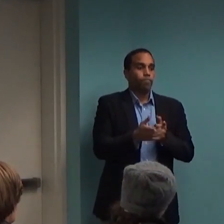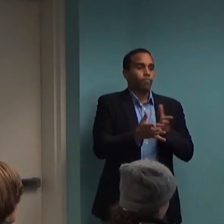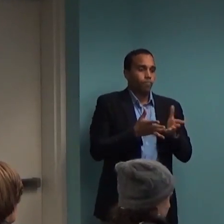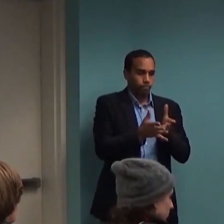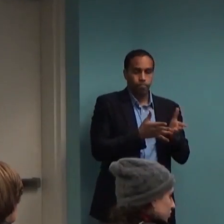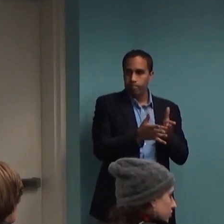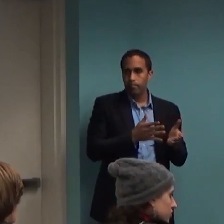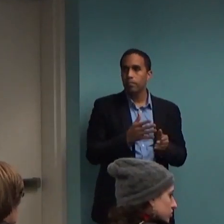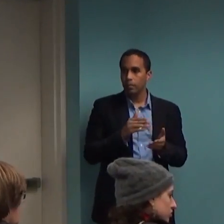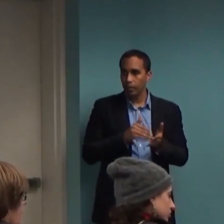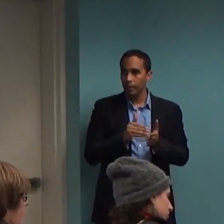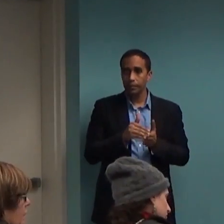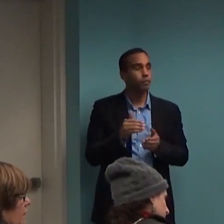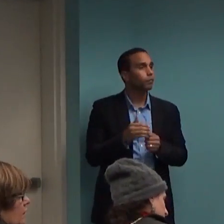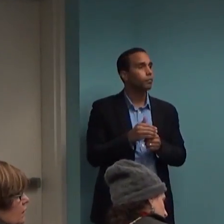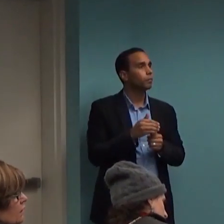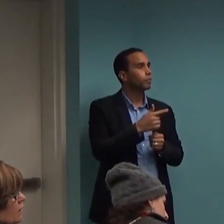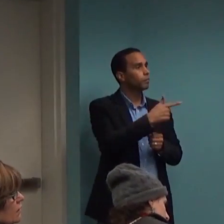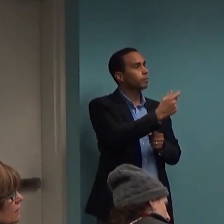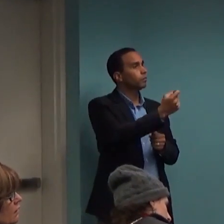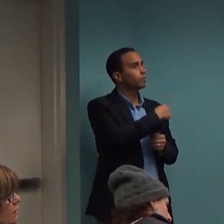How do psychiatrists respond to that point?